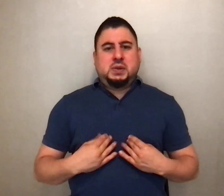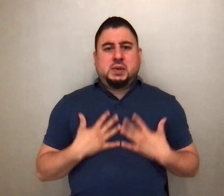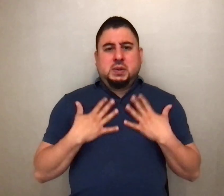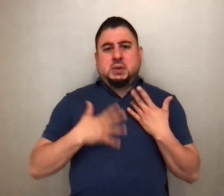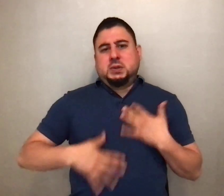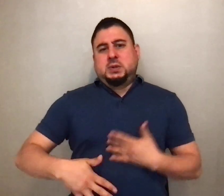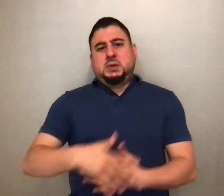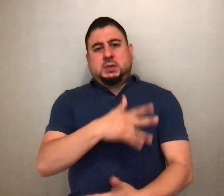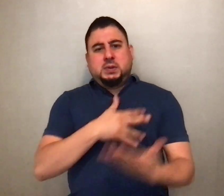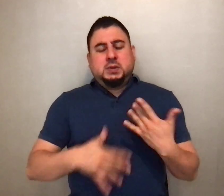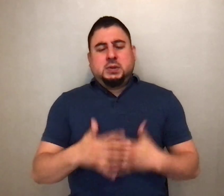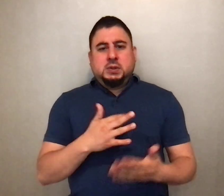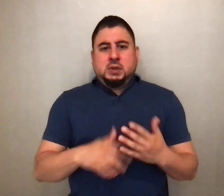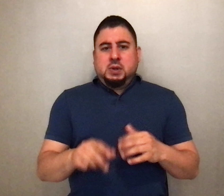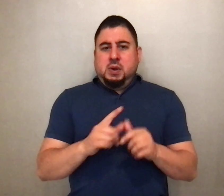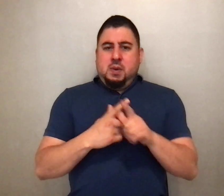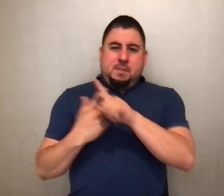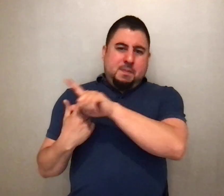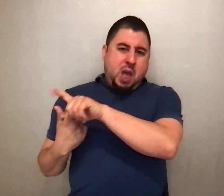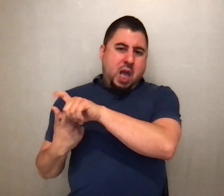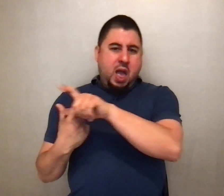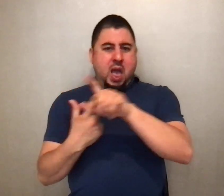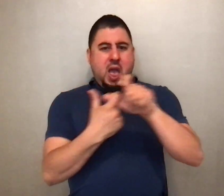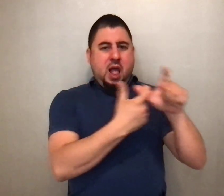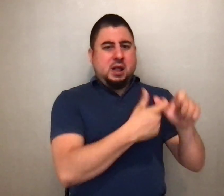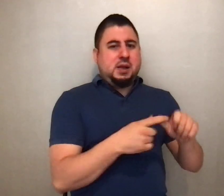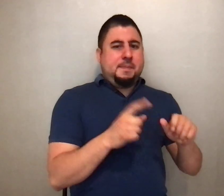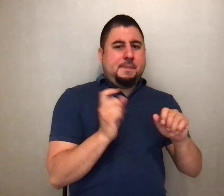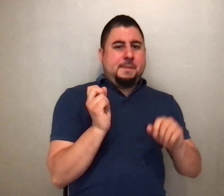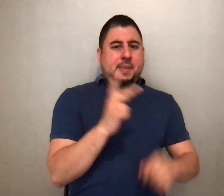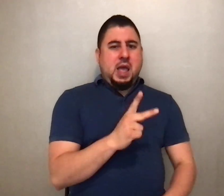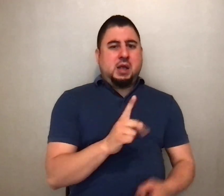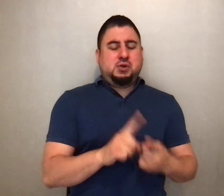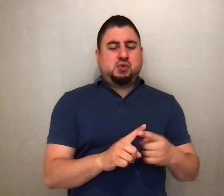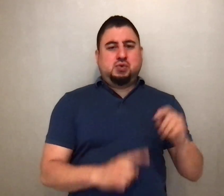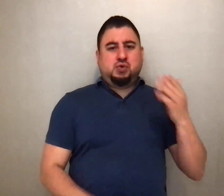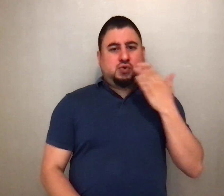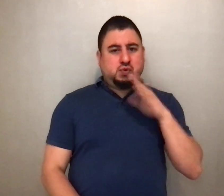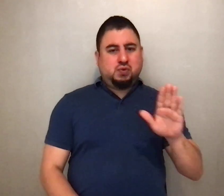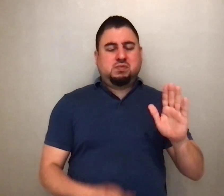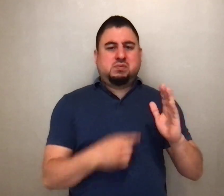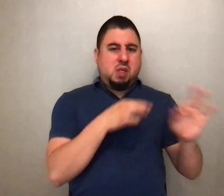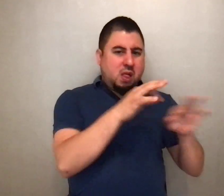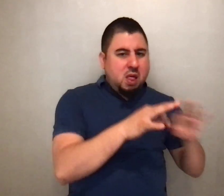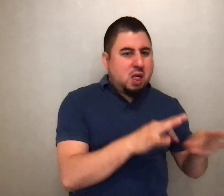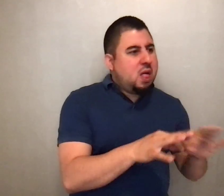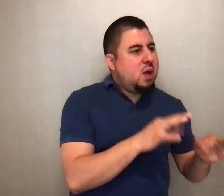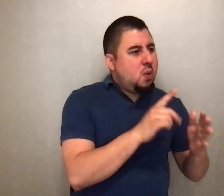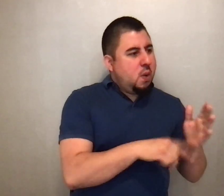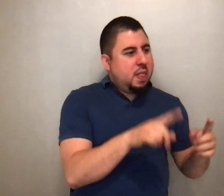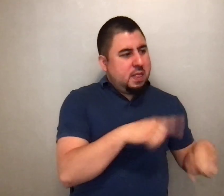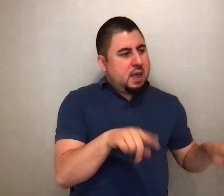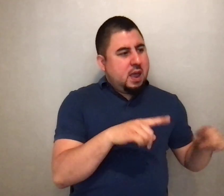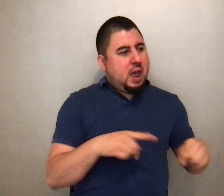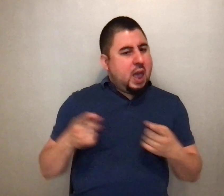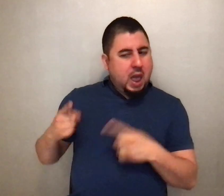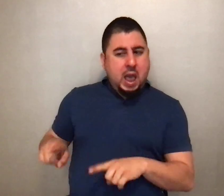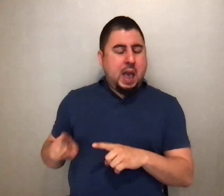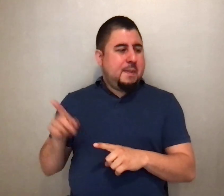so much. They ran the seven miles back to Jerusalem, revealed what they had experienced to the others in the upper room. And then they're like,